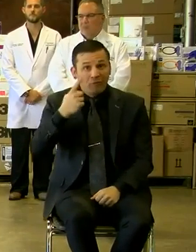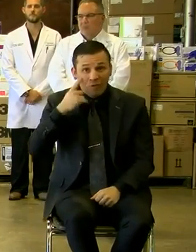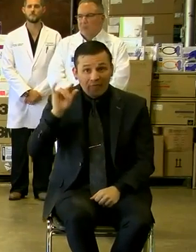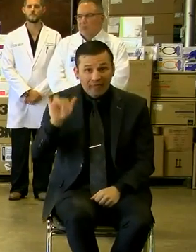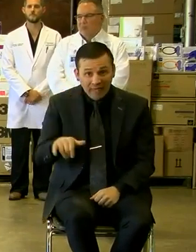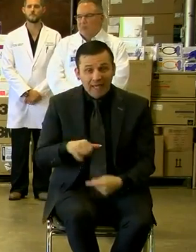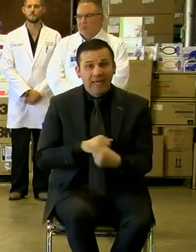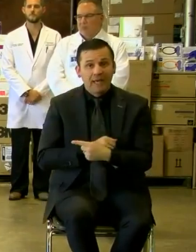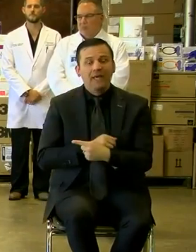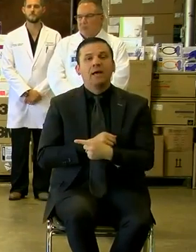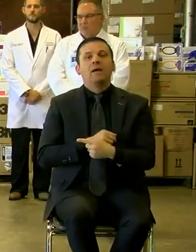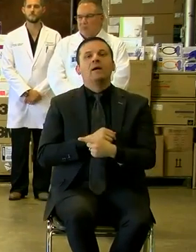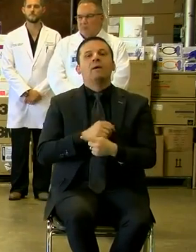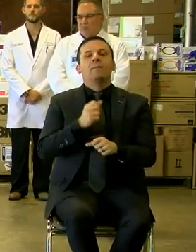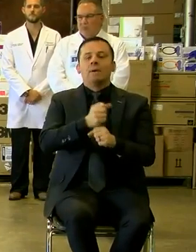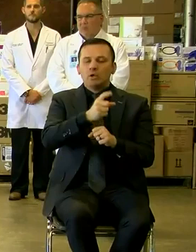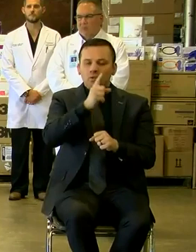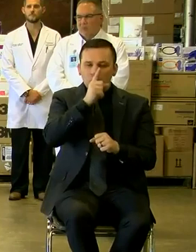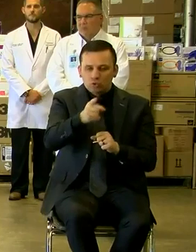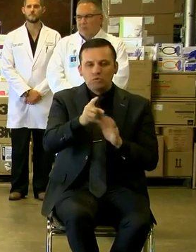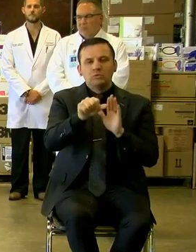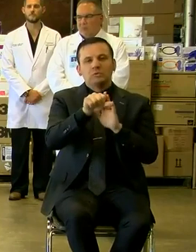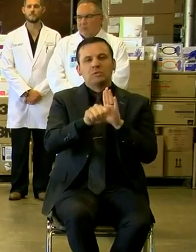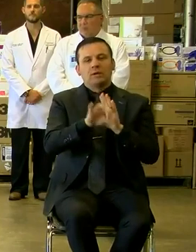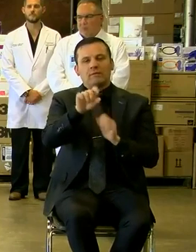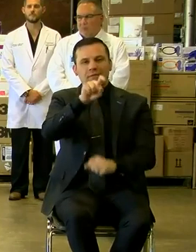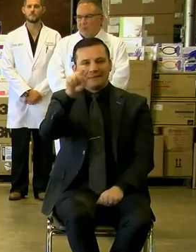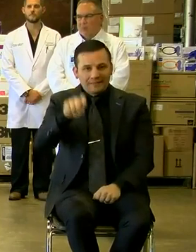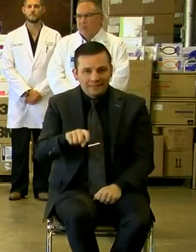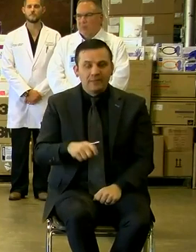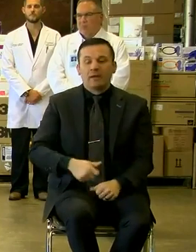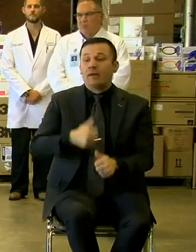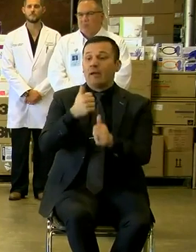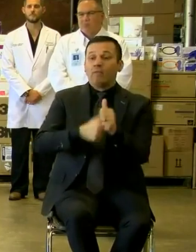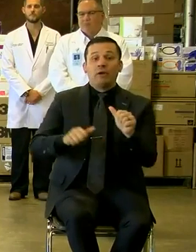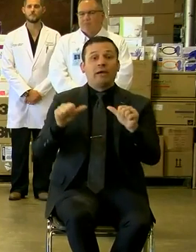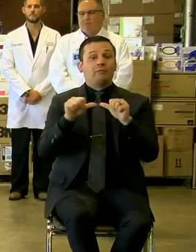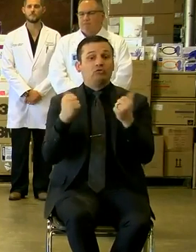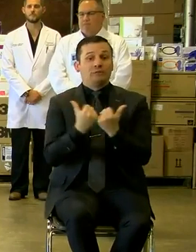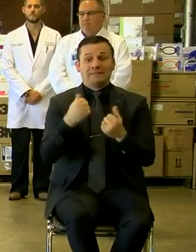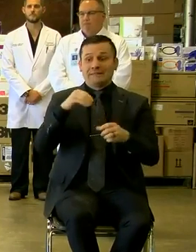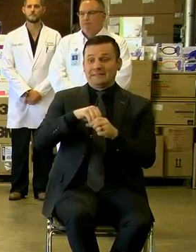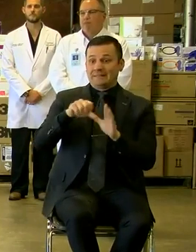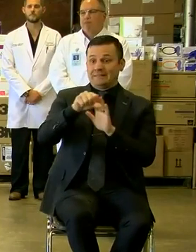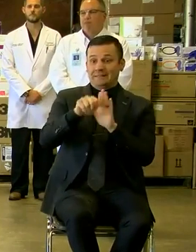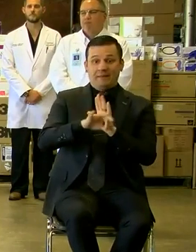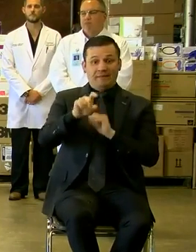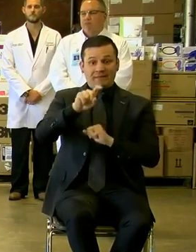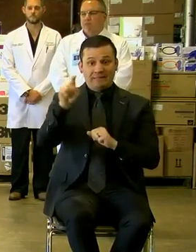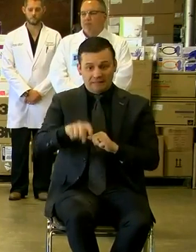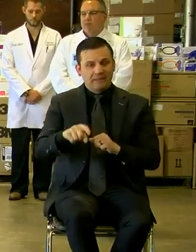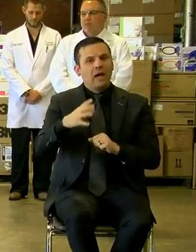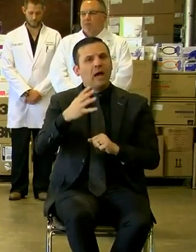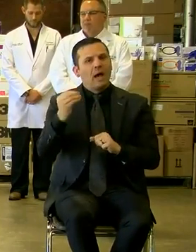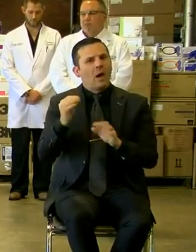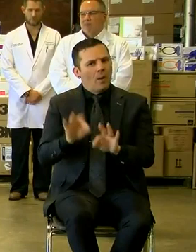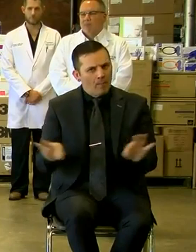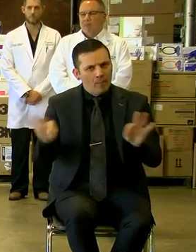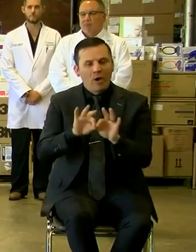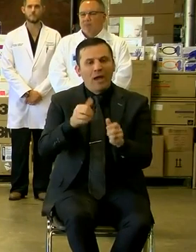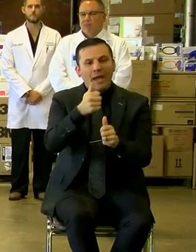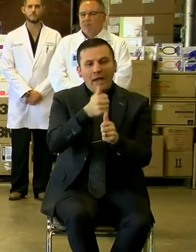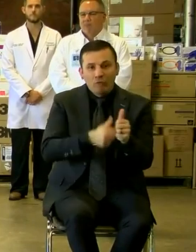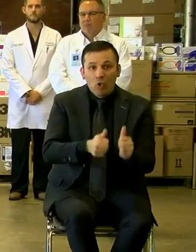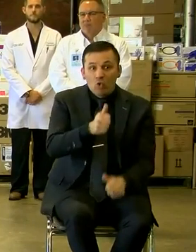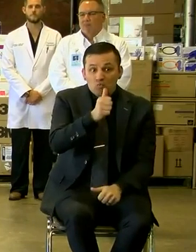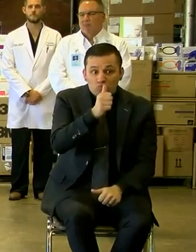ensure that the state of Texas, every agency in the state of Texas, and very importantly, every private sector